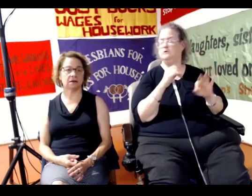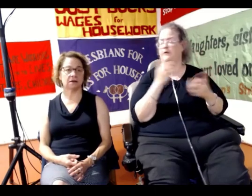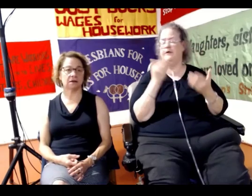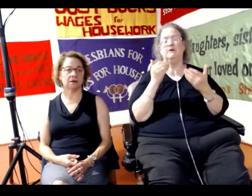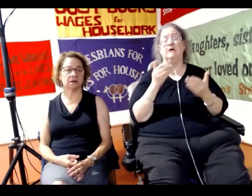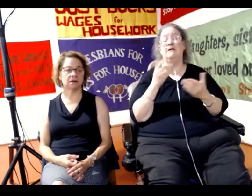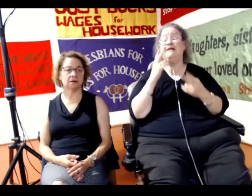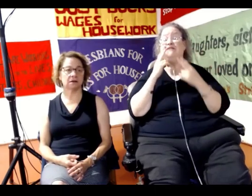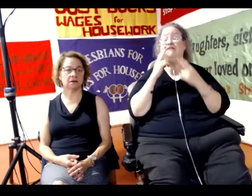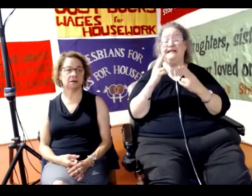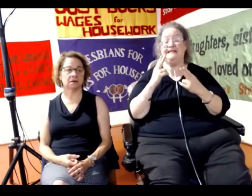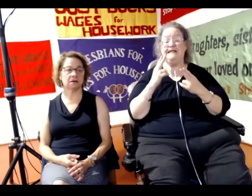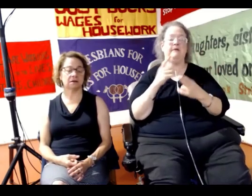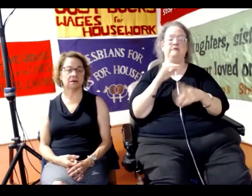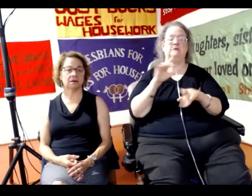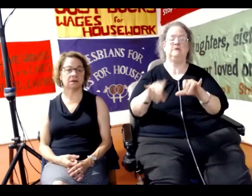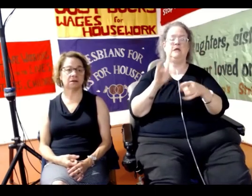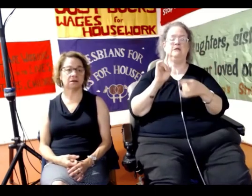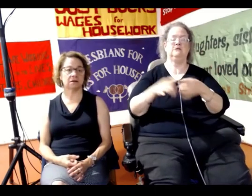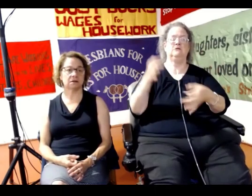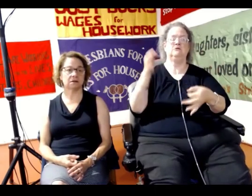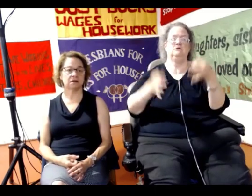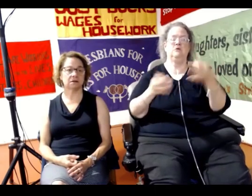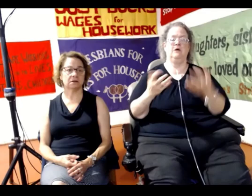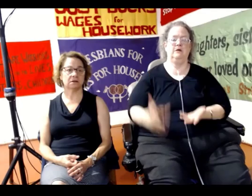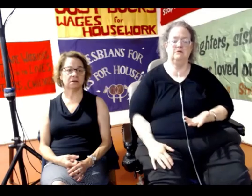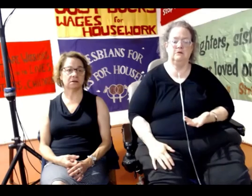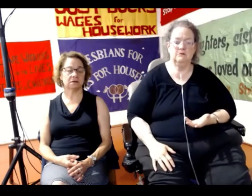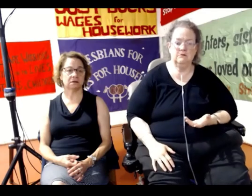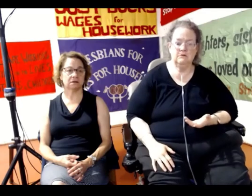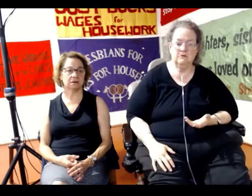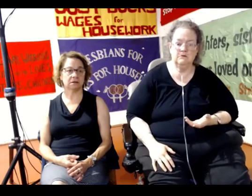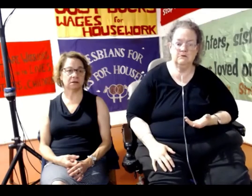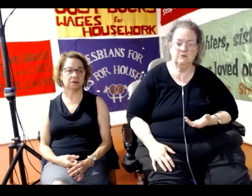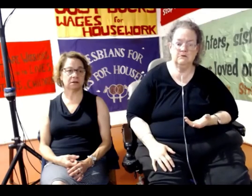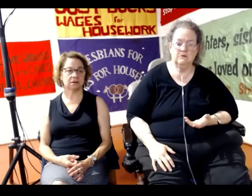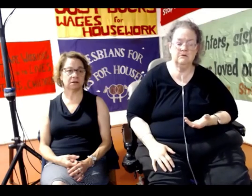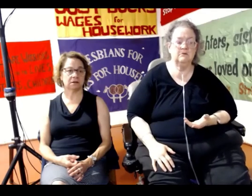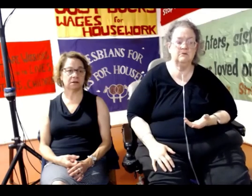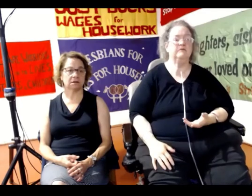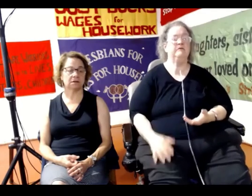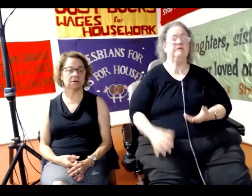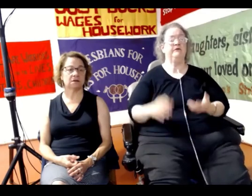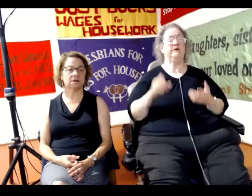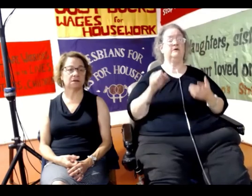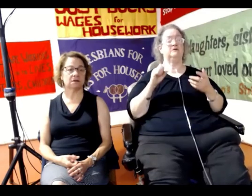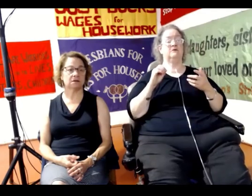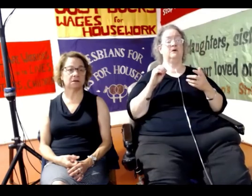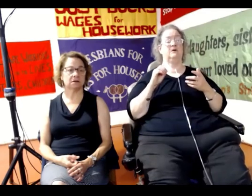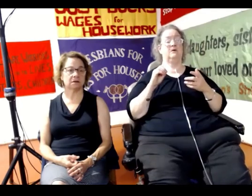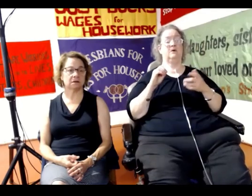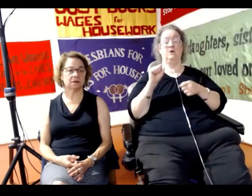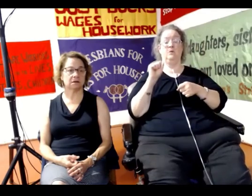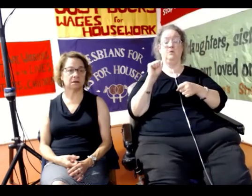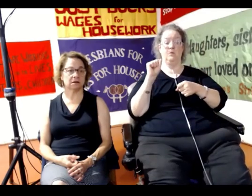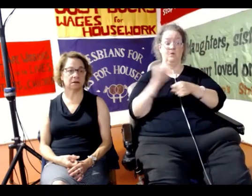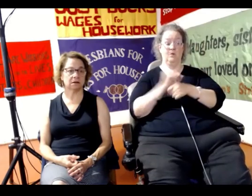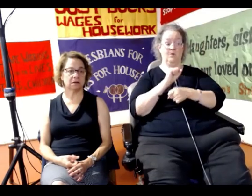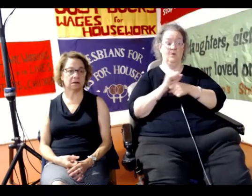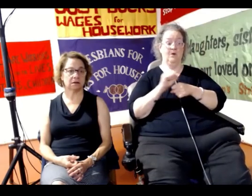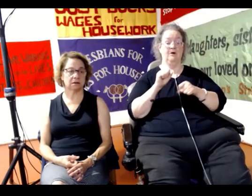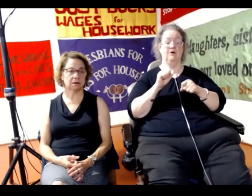Now, in terms of, even in terms of when workers are acting, this is an interesting story. Workers conducting a